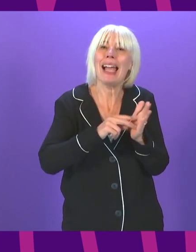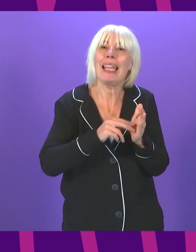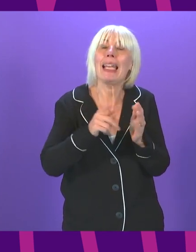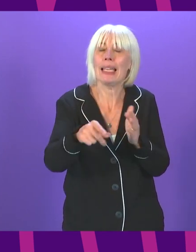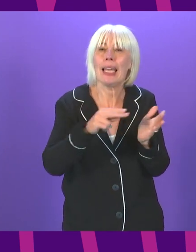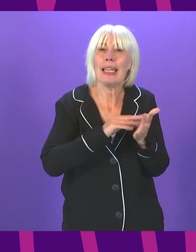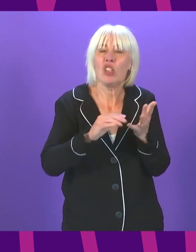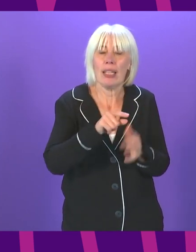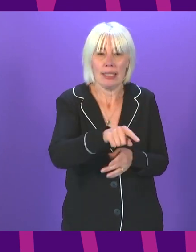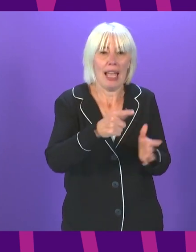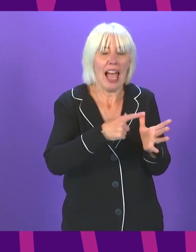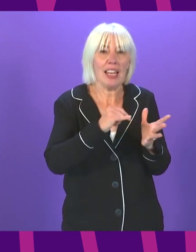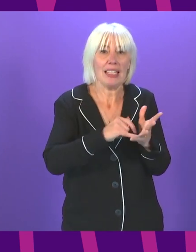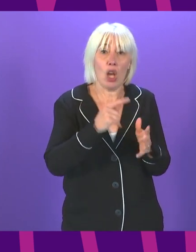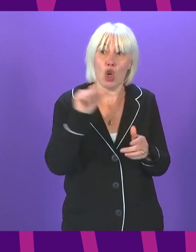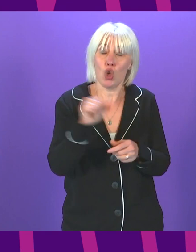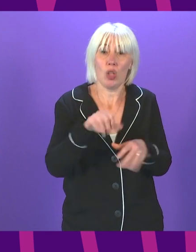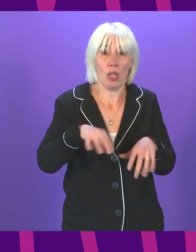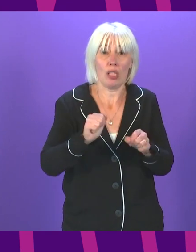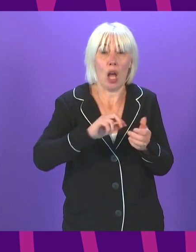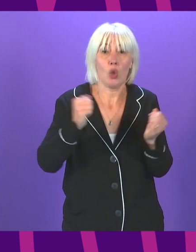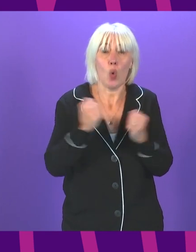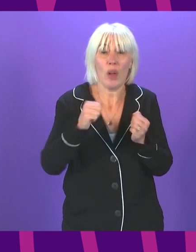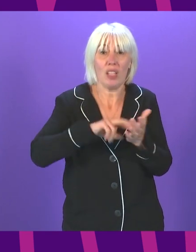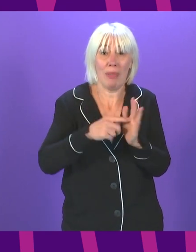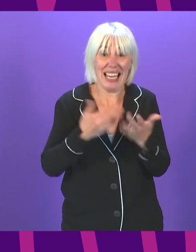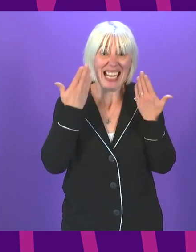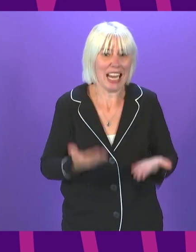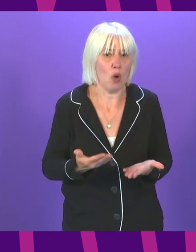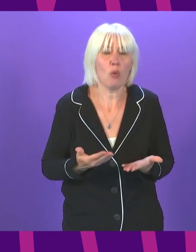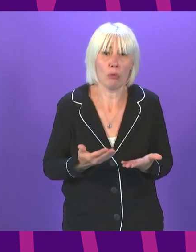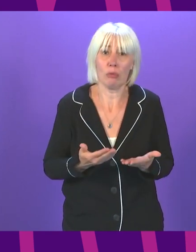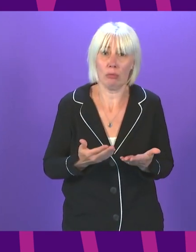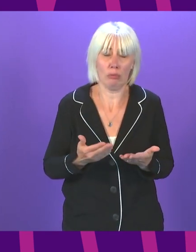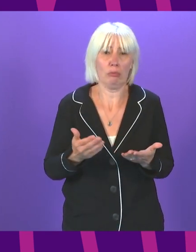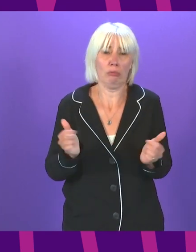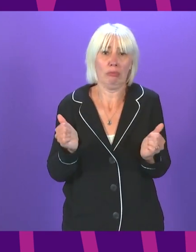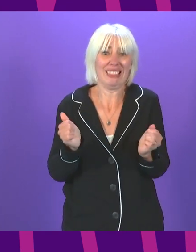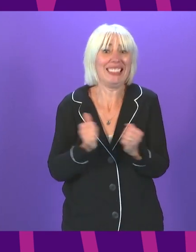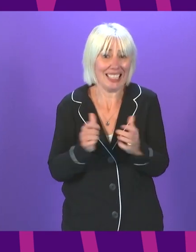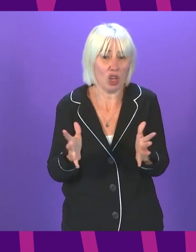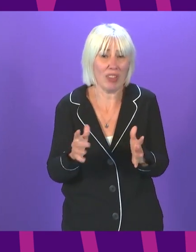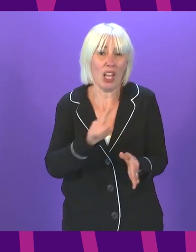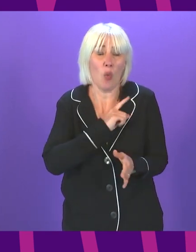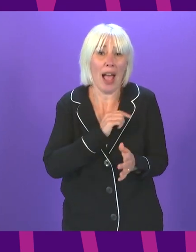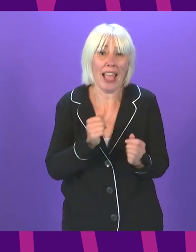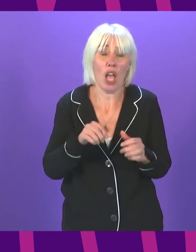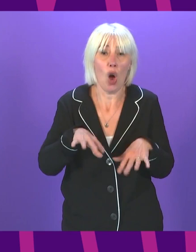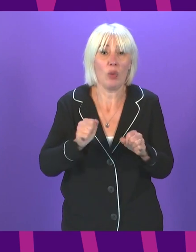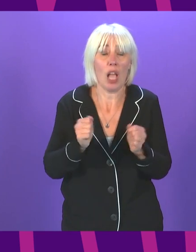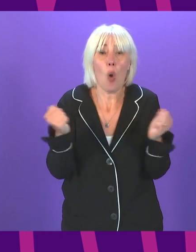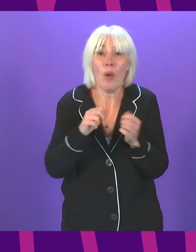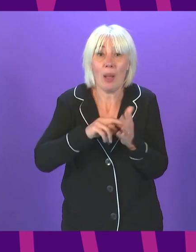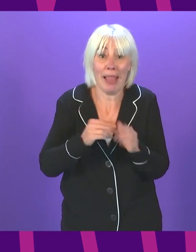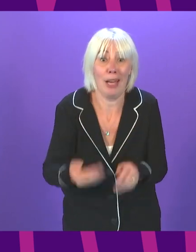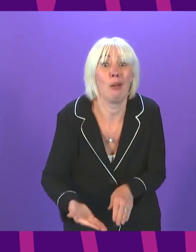is saying to me that we should be starting winter planning now, then I could not disagree with that more strongly. We started winter planning a long time